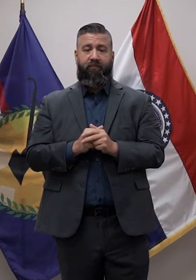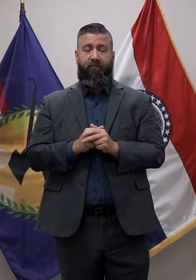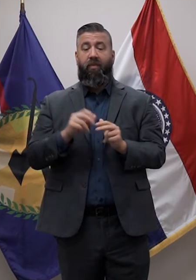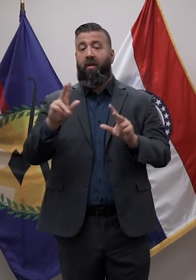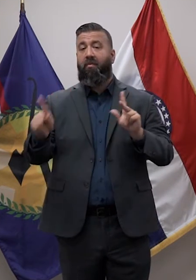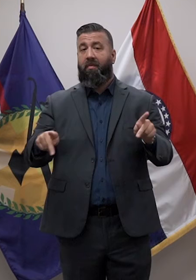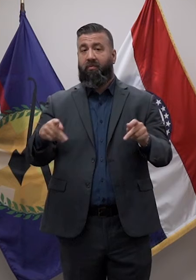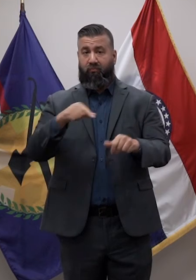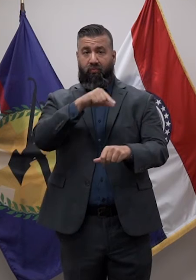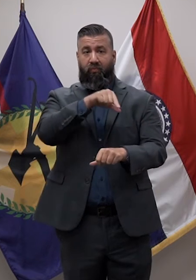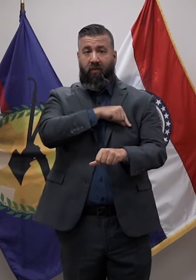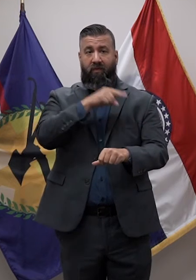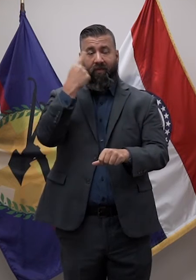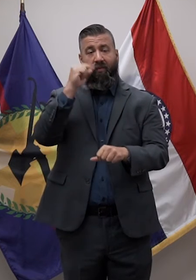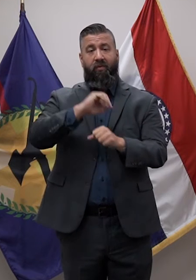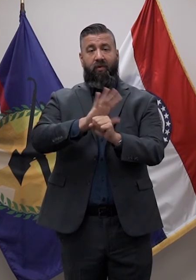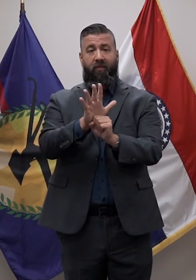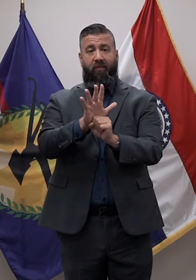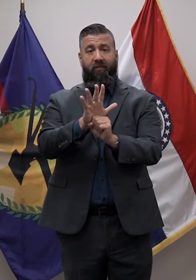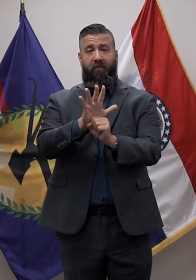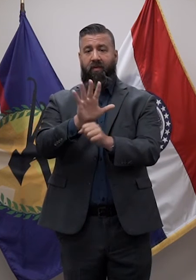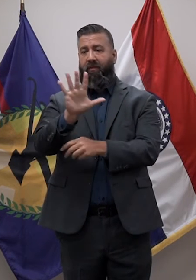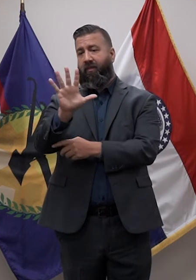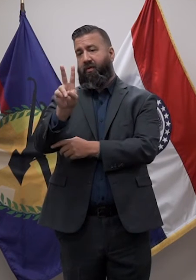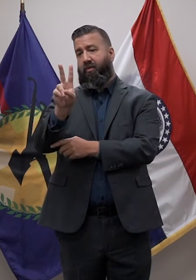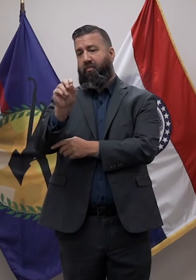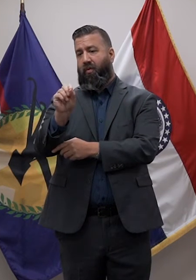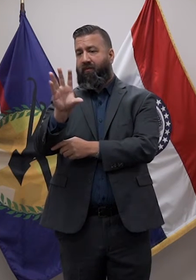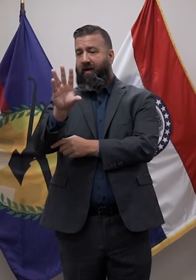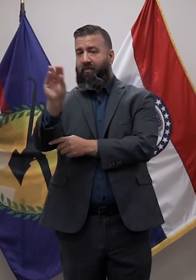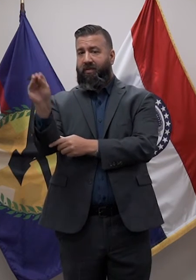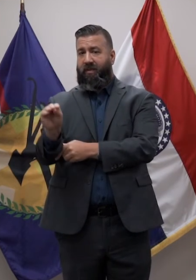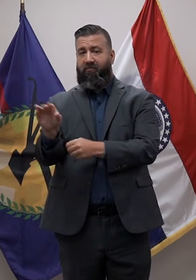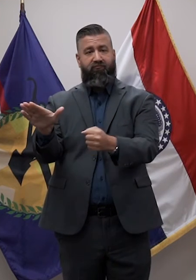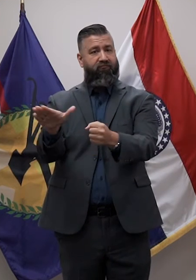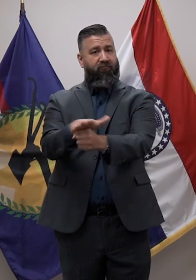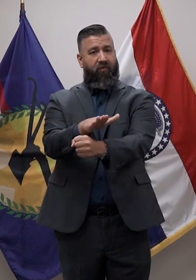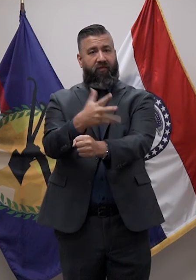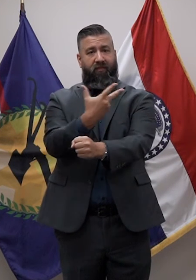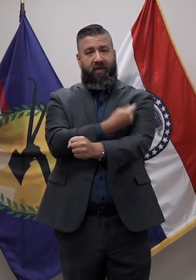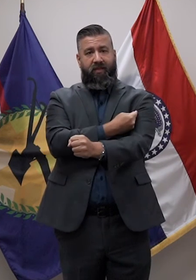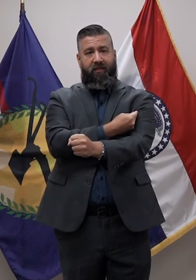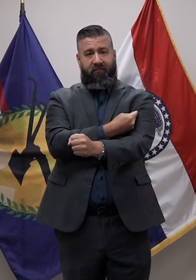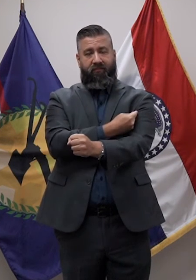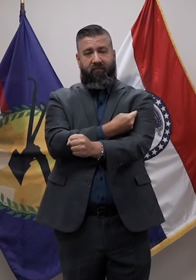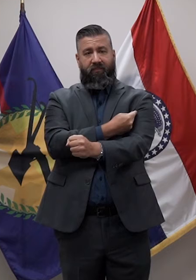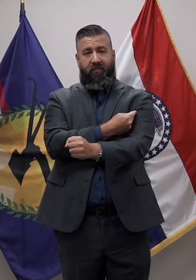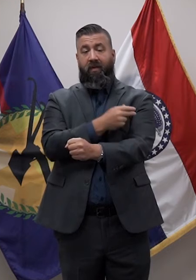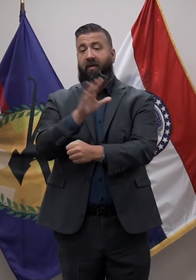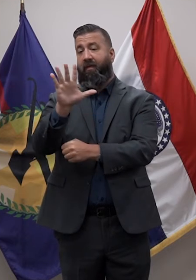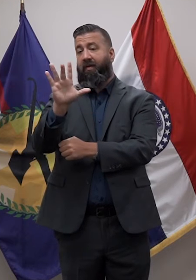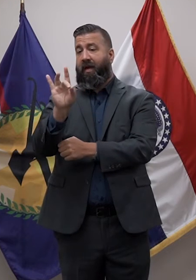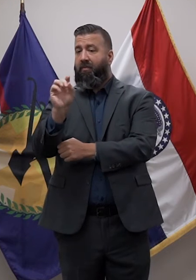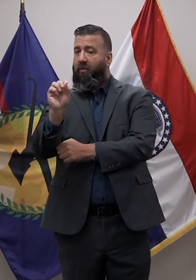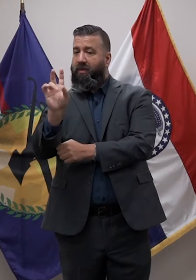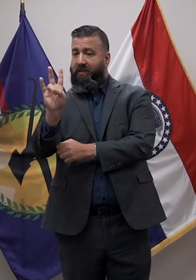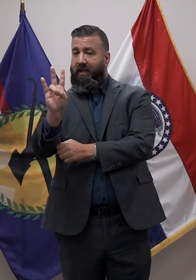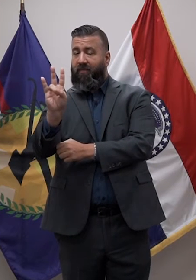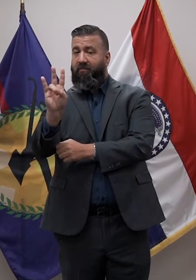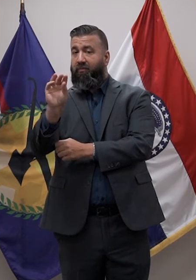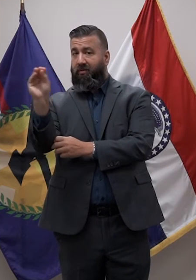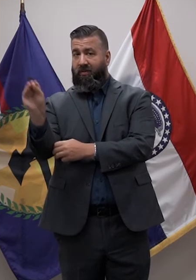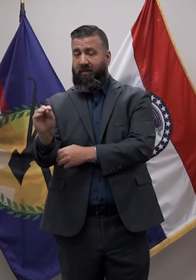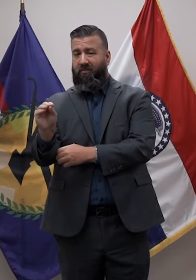COVID-19 shot, 52.5 percent are fully vaccinated, with 58.7 percent partially